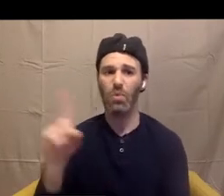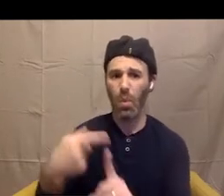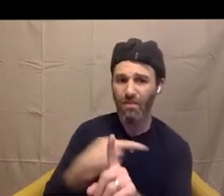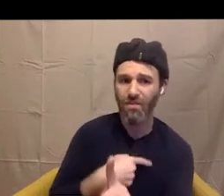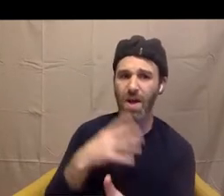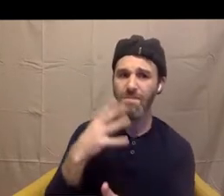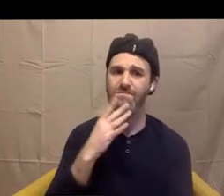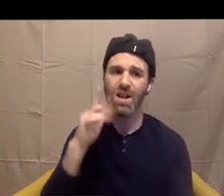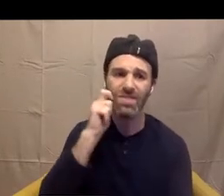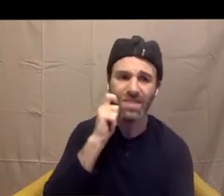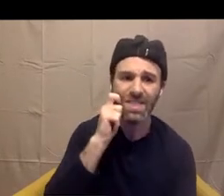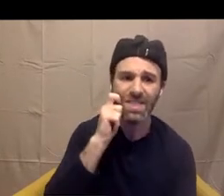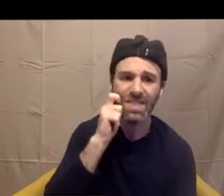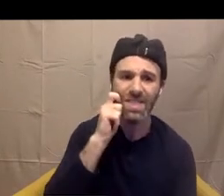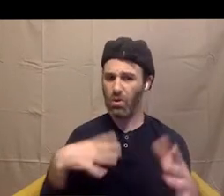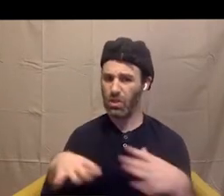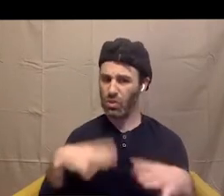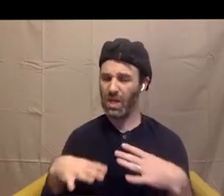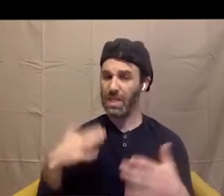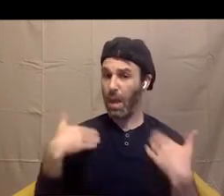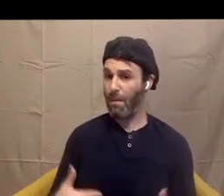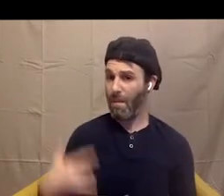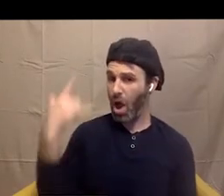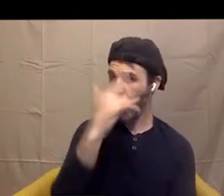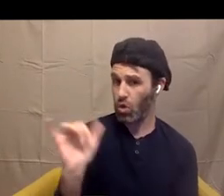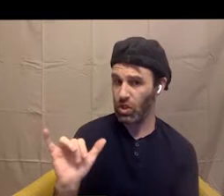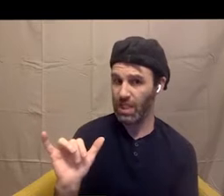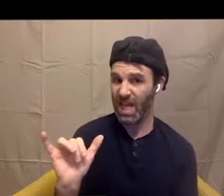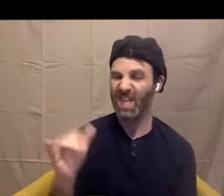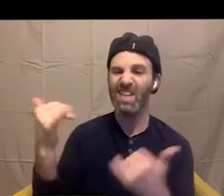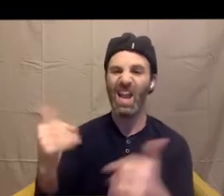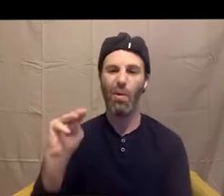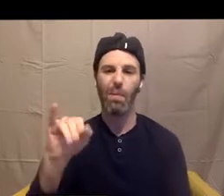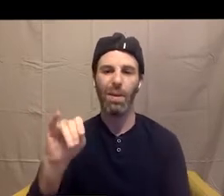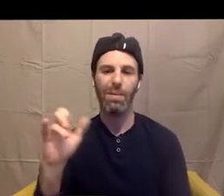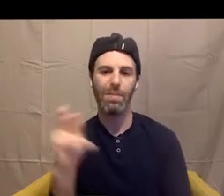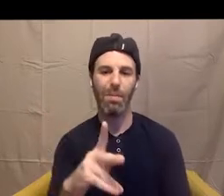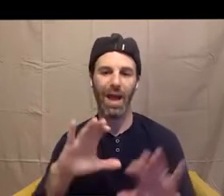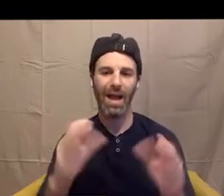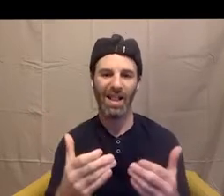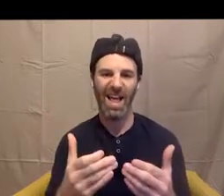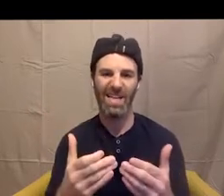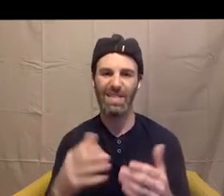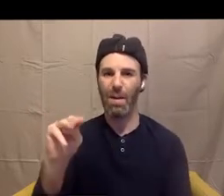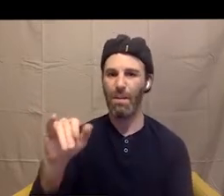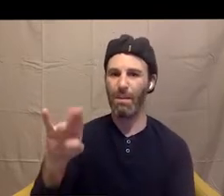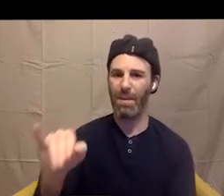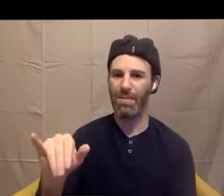And now Mimi's back in class and they've gotten their grades back and Mimi's gotten a B minus. And this kid beside Mimi says, aren't you supposed to be